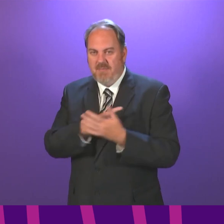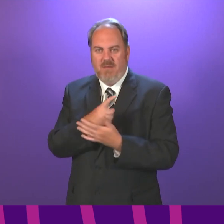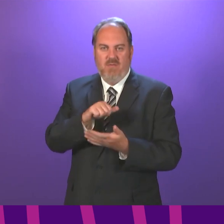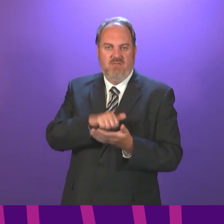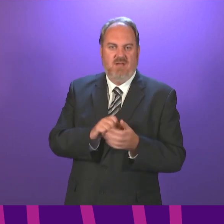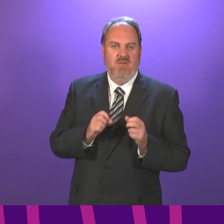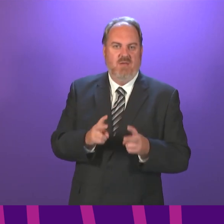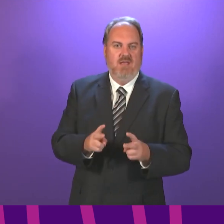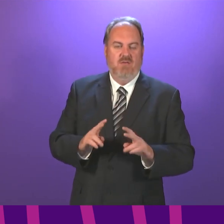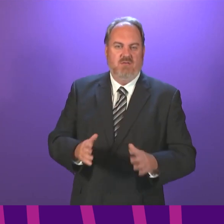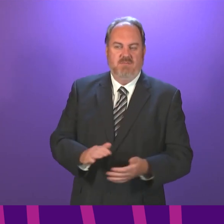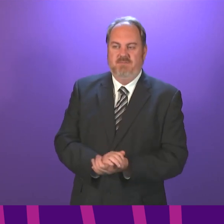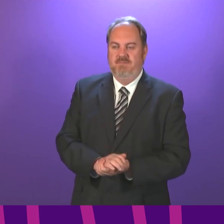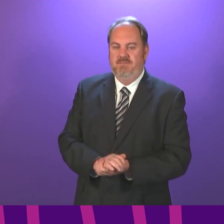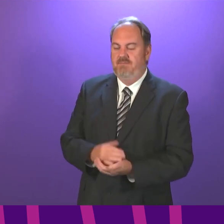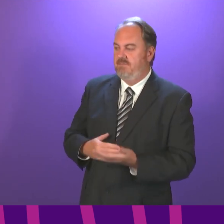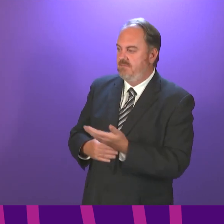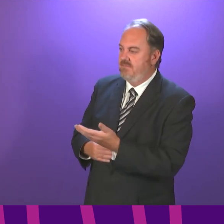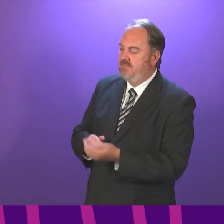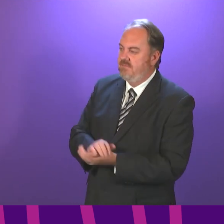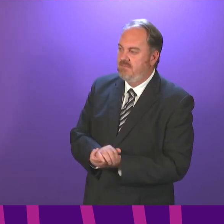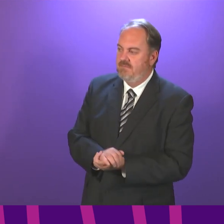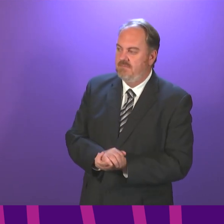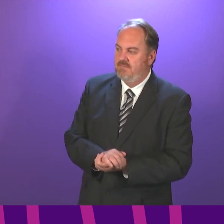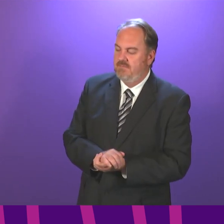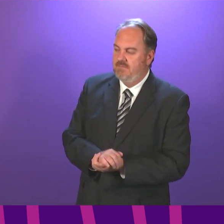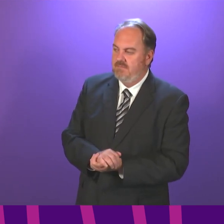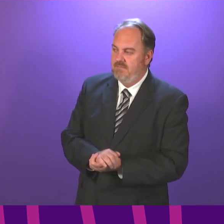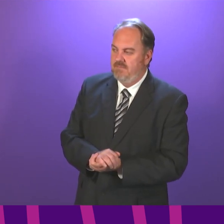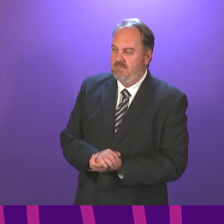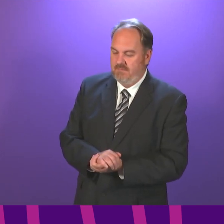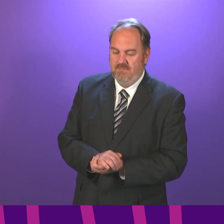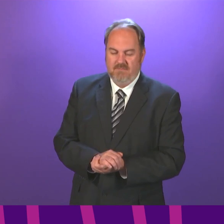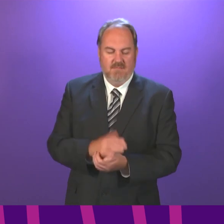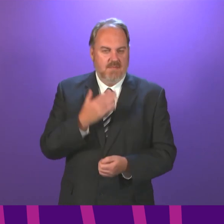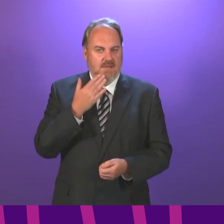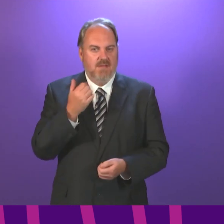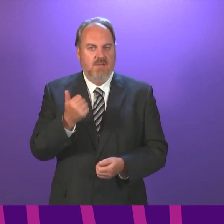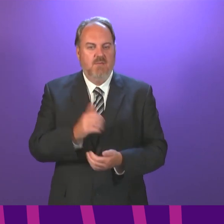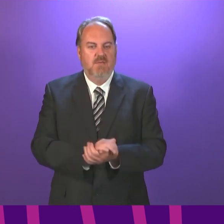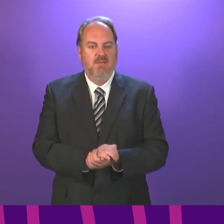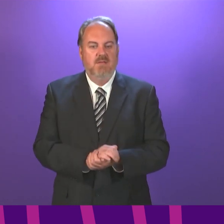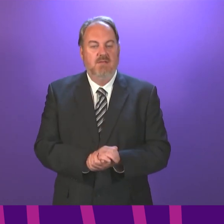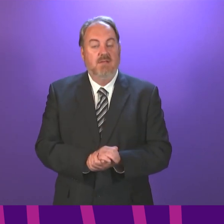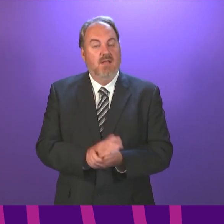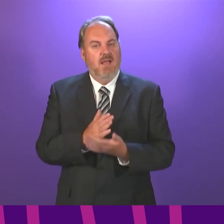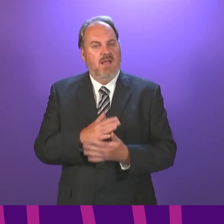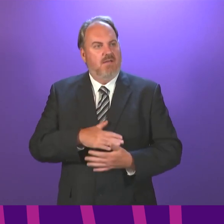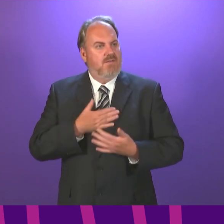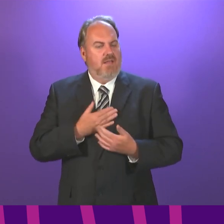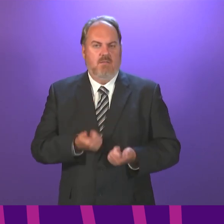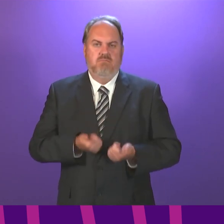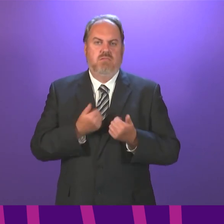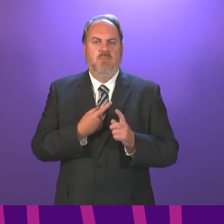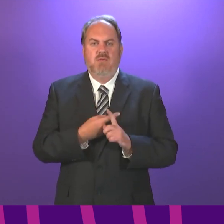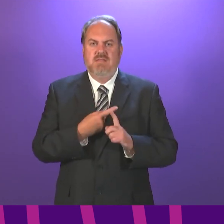Siobhan Brown to be followed by Jamie Halcroo Johnston. Jamie Halcroo Thank you, Presiding Officer. It is very encouraging that so many